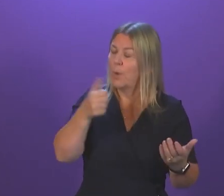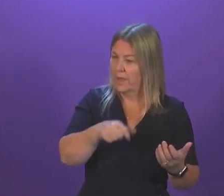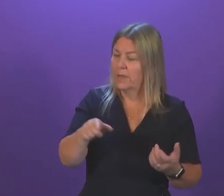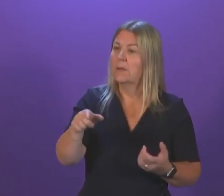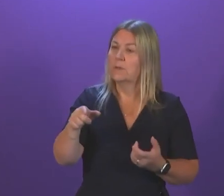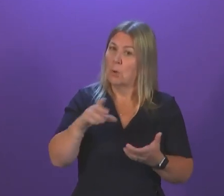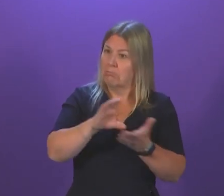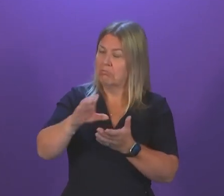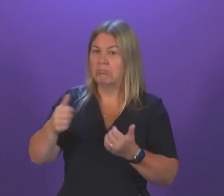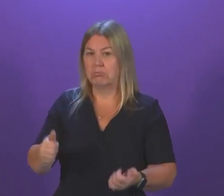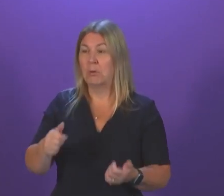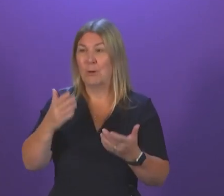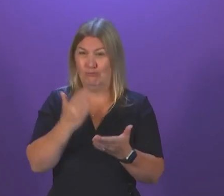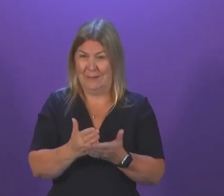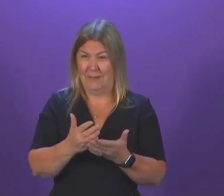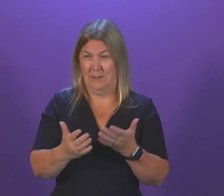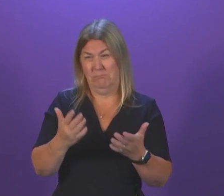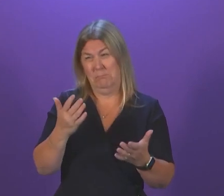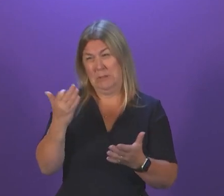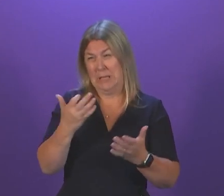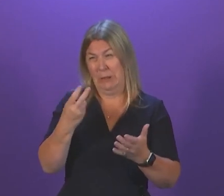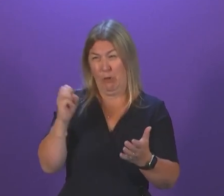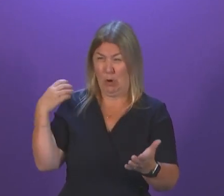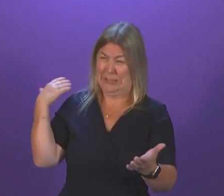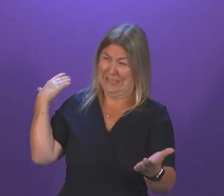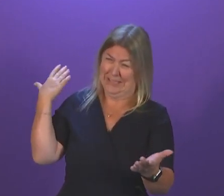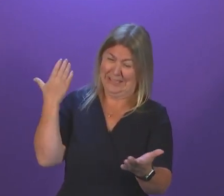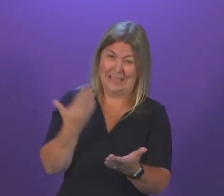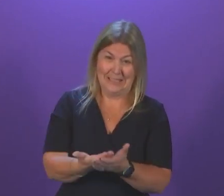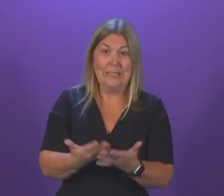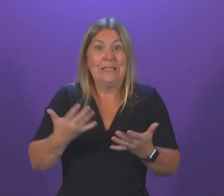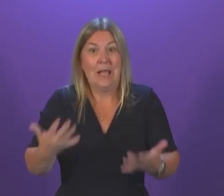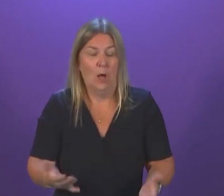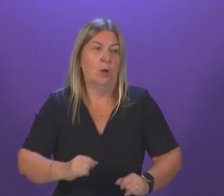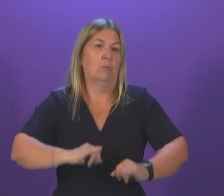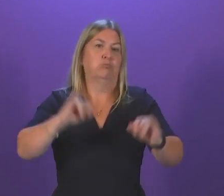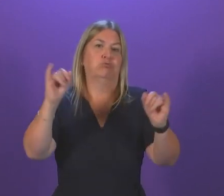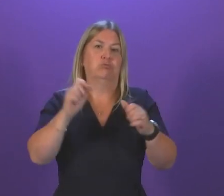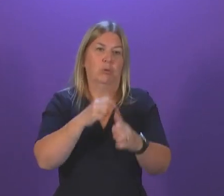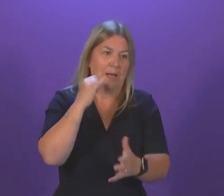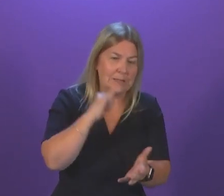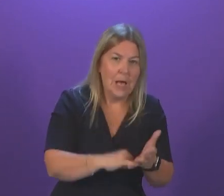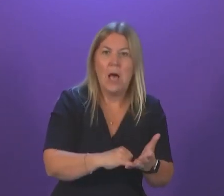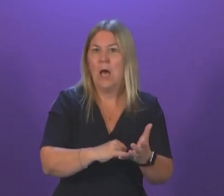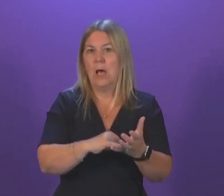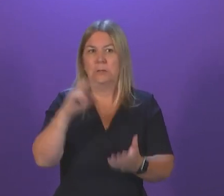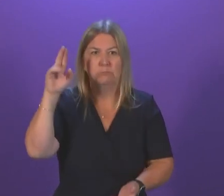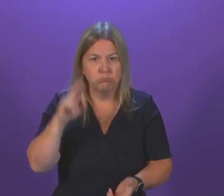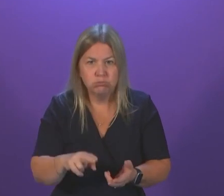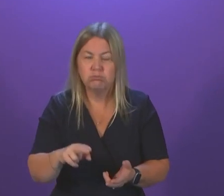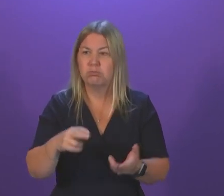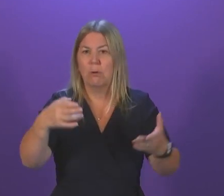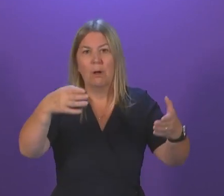to social security since 1930s. The UN rapporteur on extreme poverty has condemned the £20 universal credit cut,